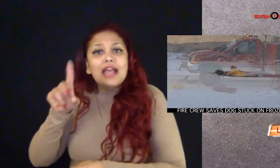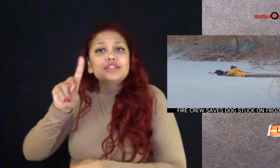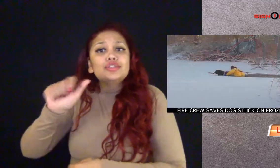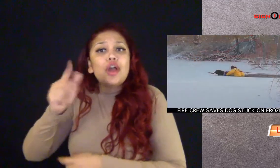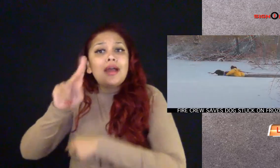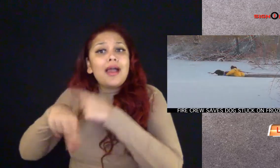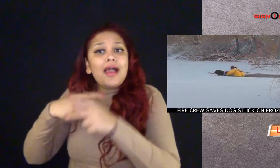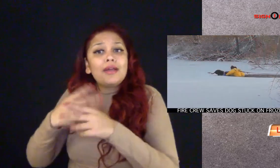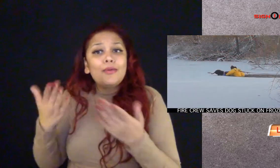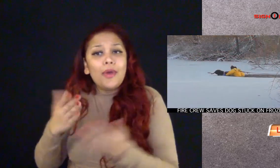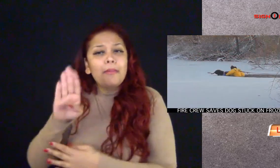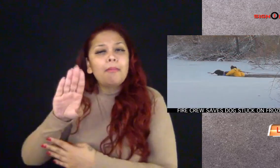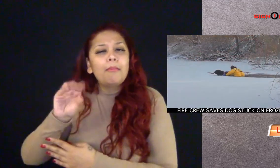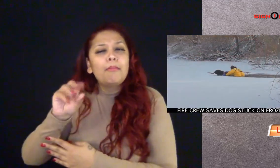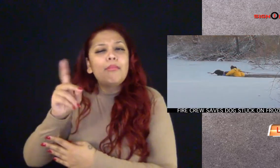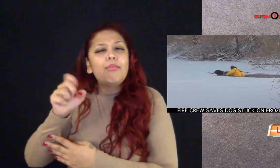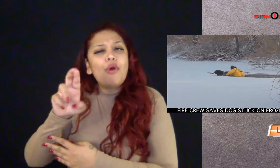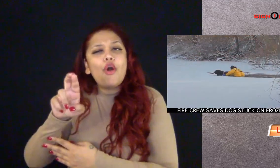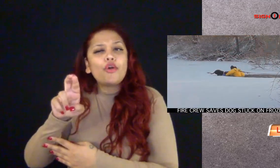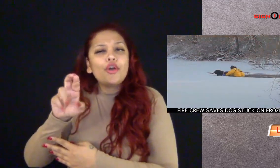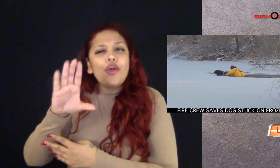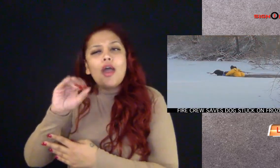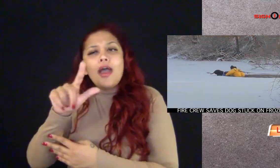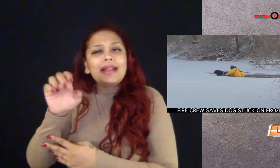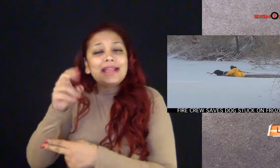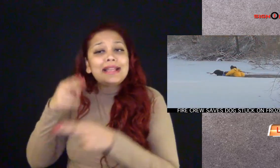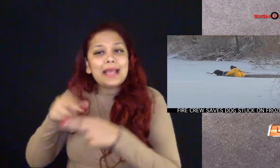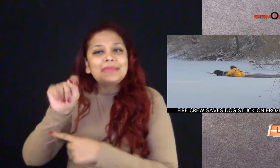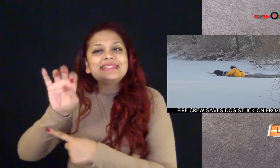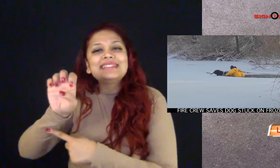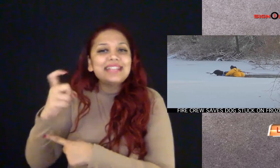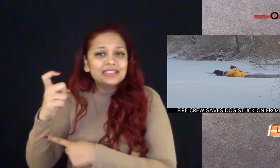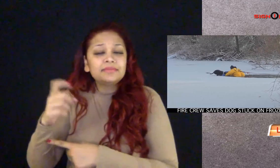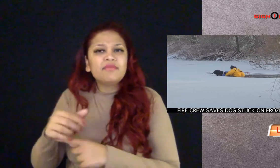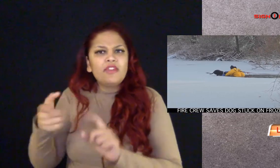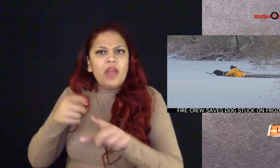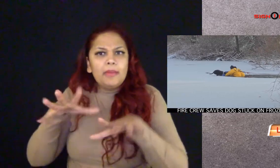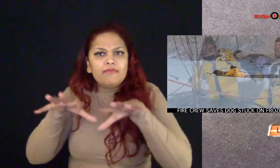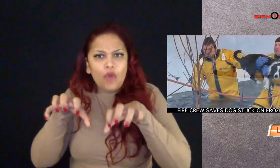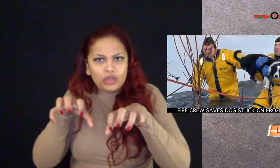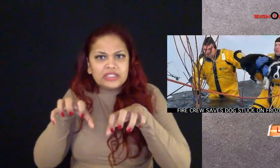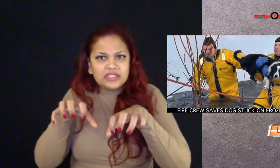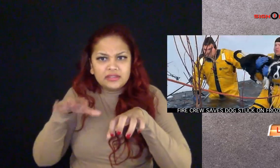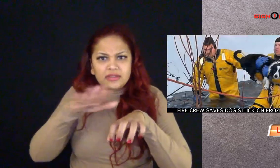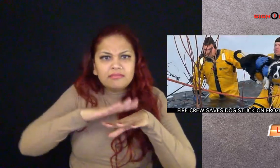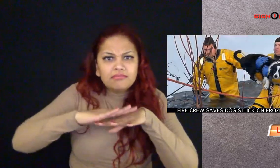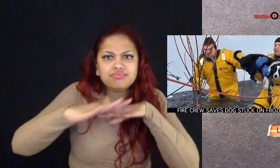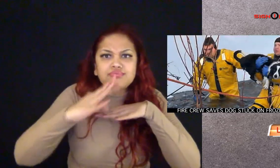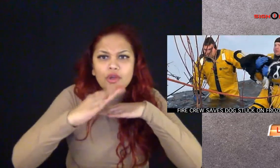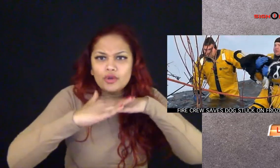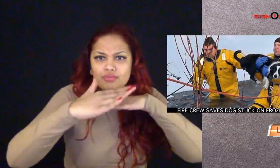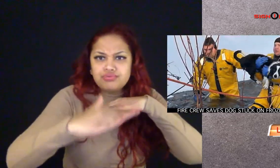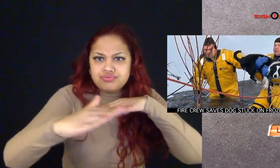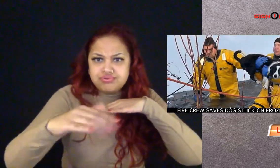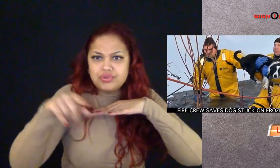Firefighters in upstate New York rescued a border collie named Tux from a frozen pond